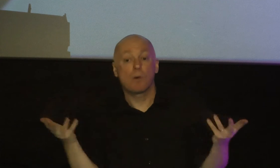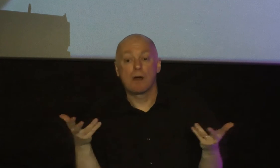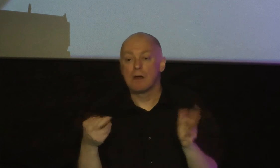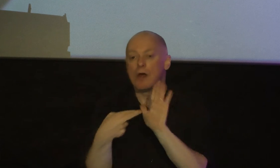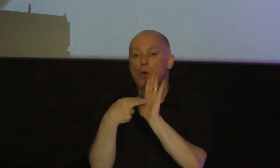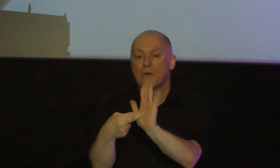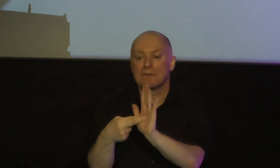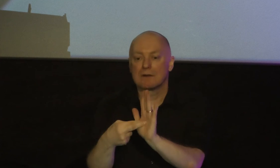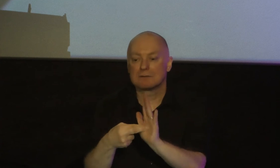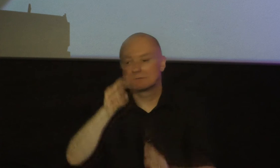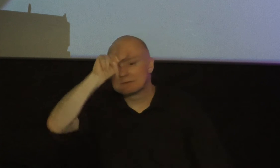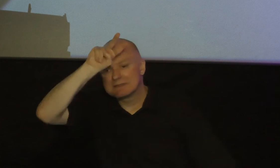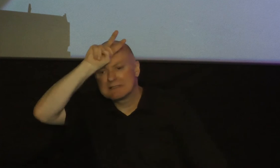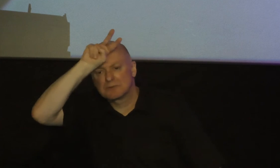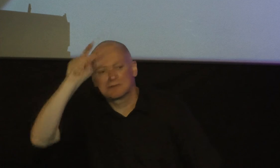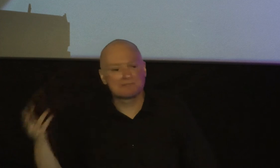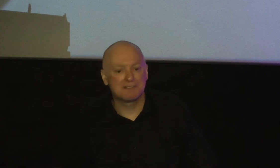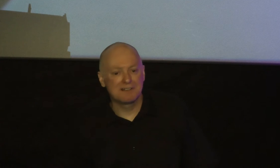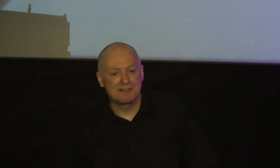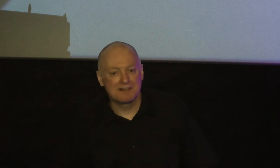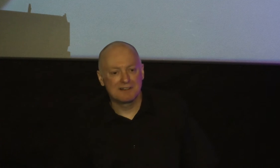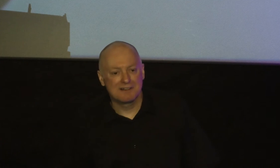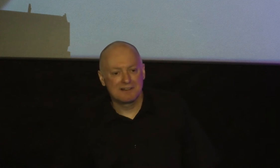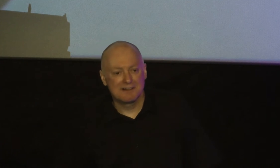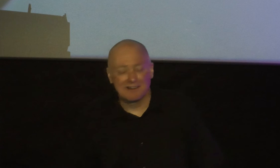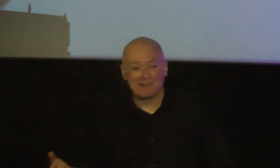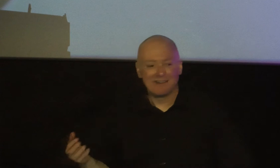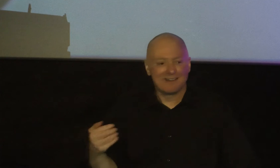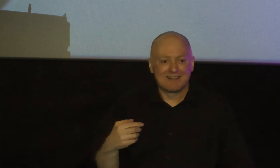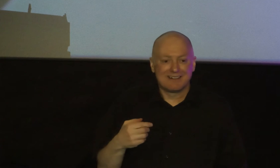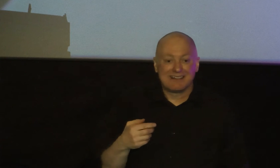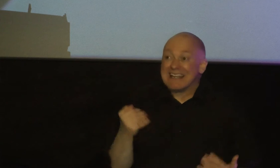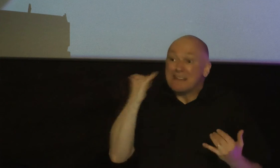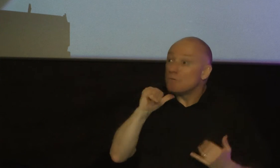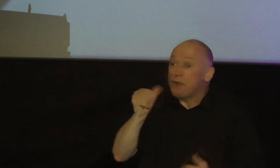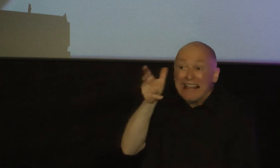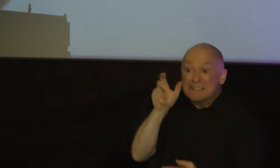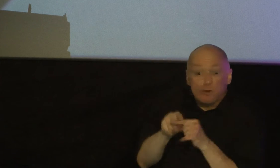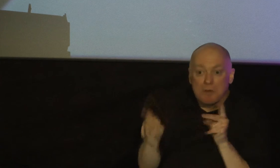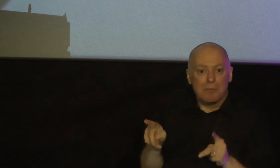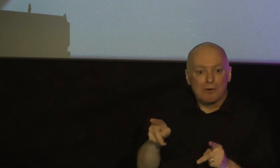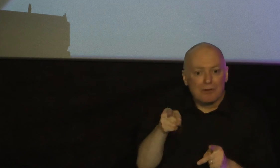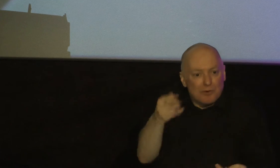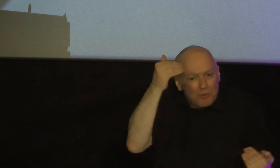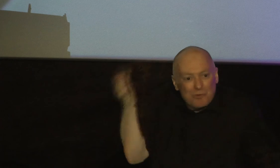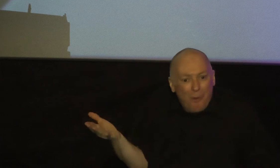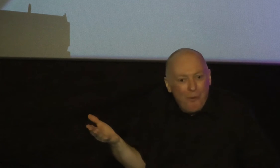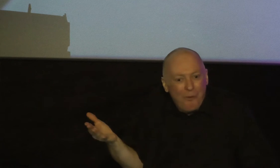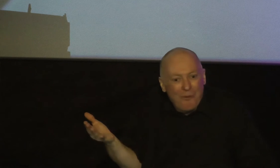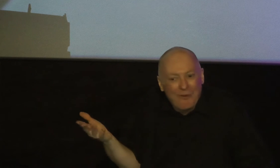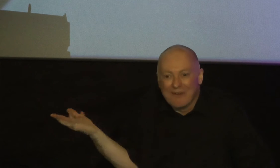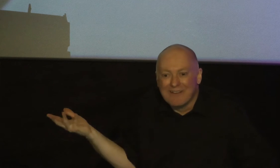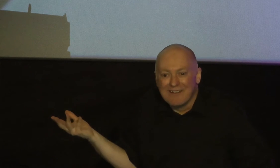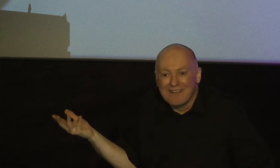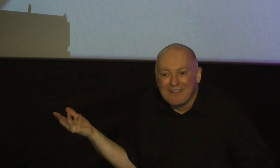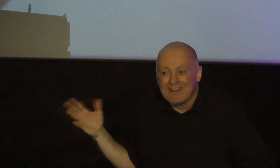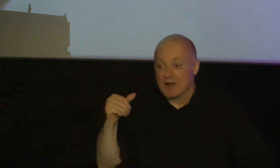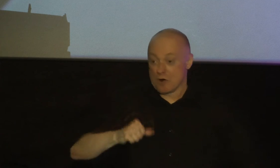ignorance ignorance I won't know as much as I think I know it reveals ignorance the proud heart that